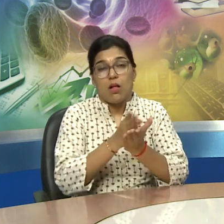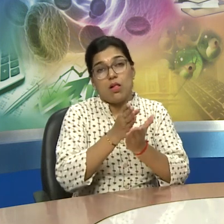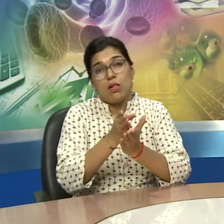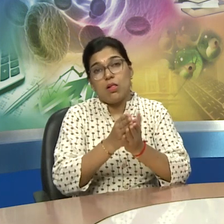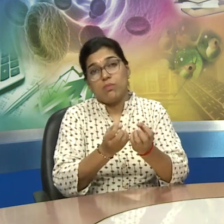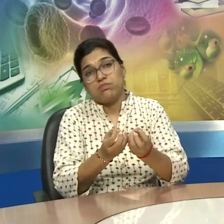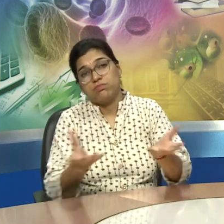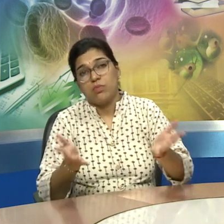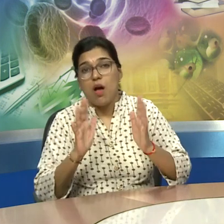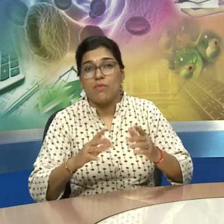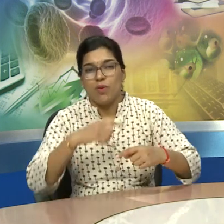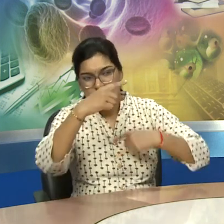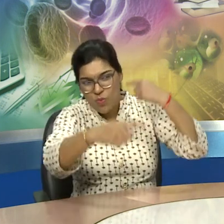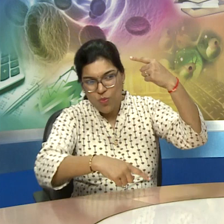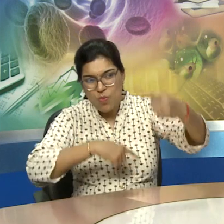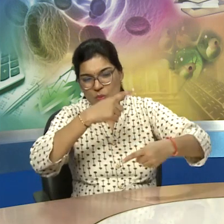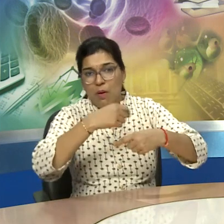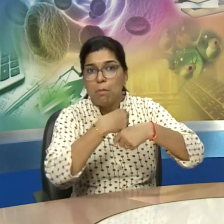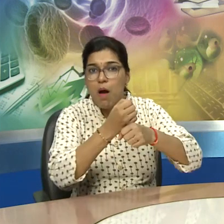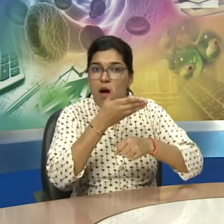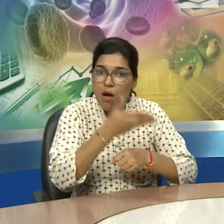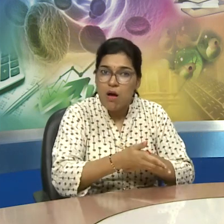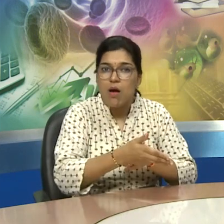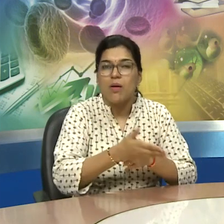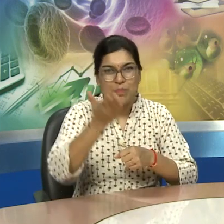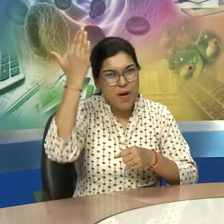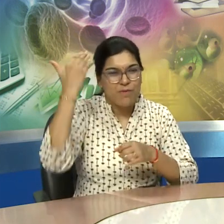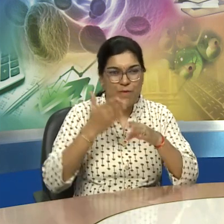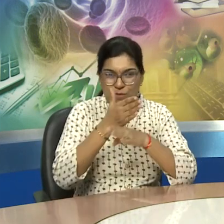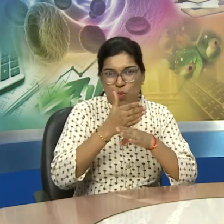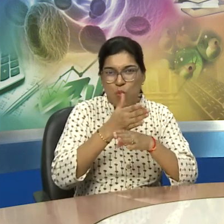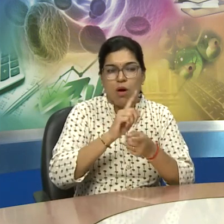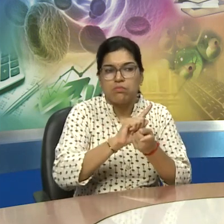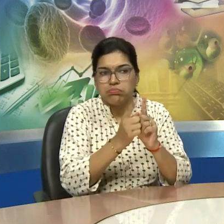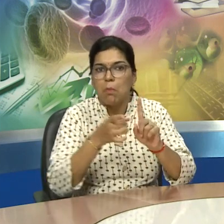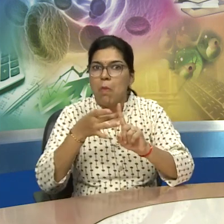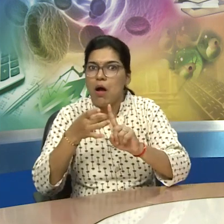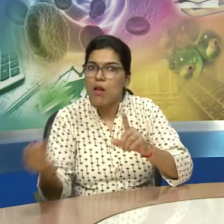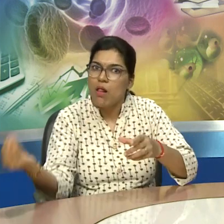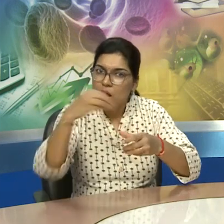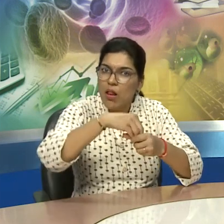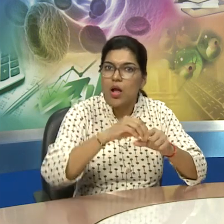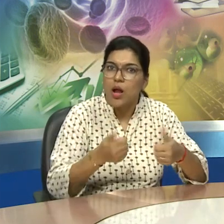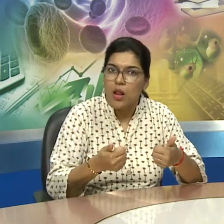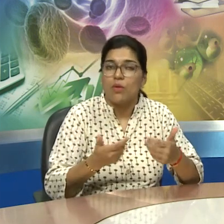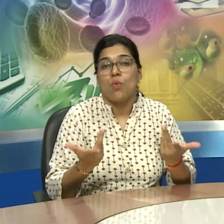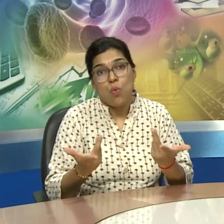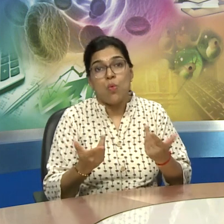and thus making wheels constructing buildings mining